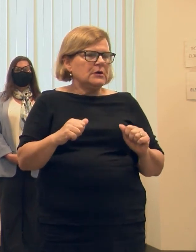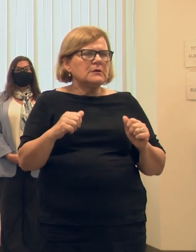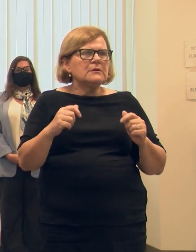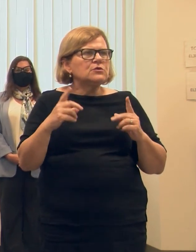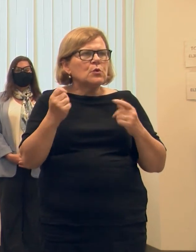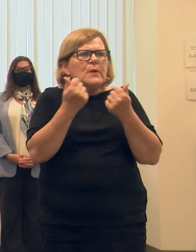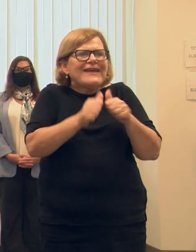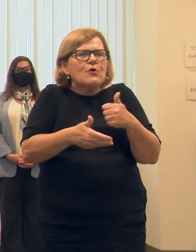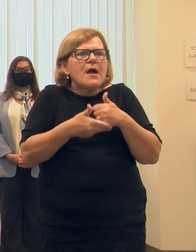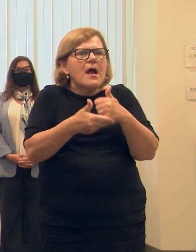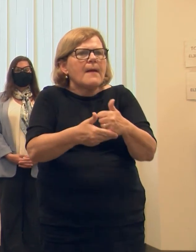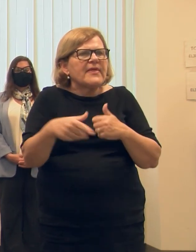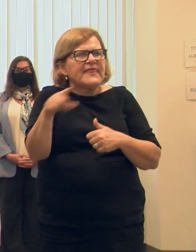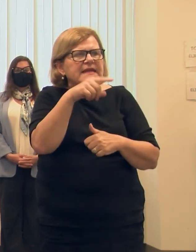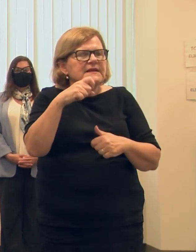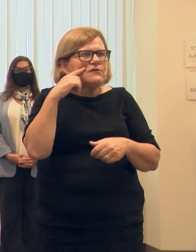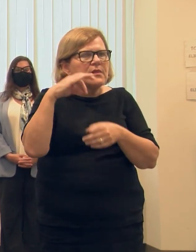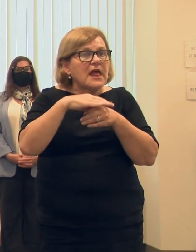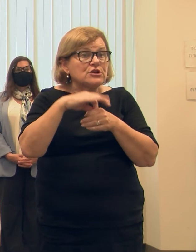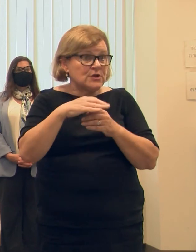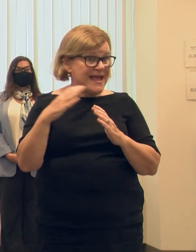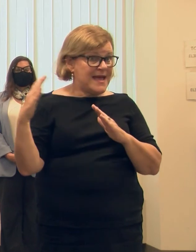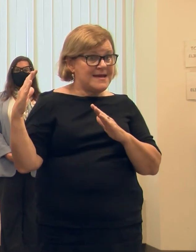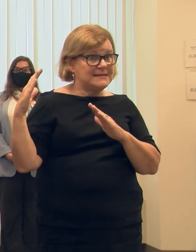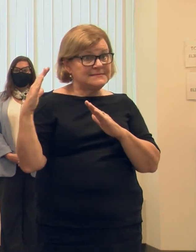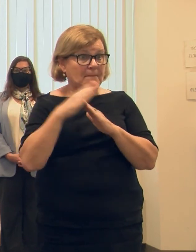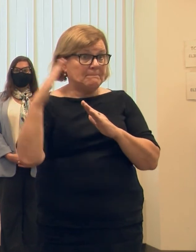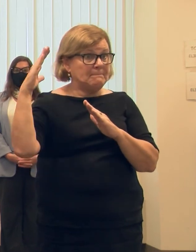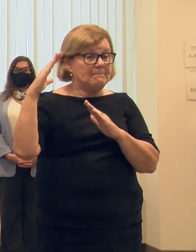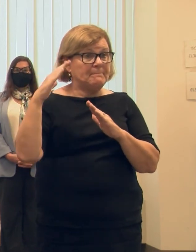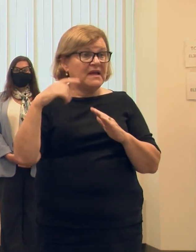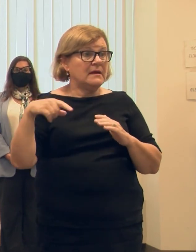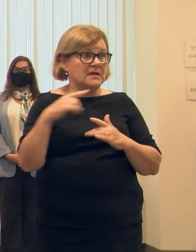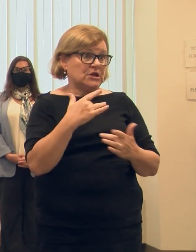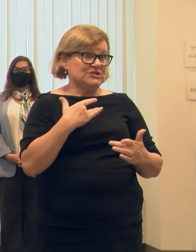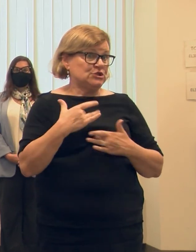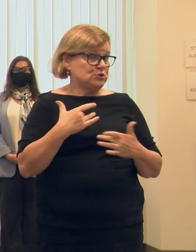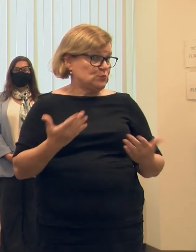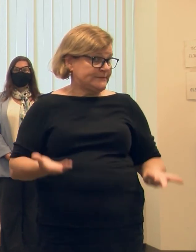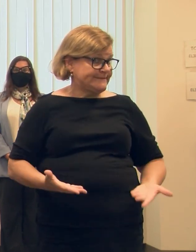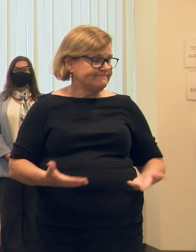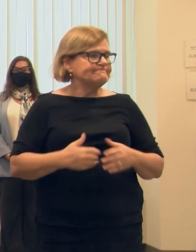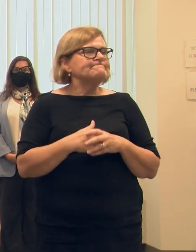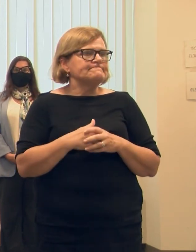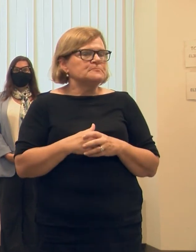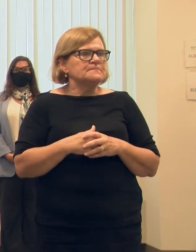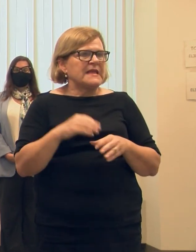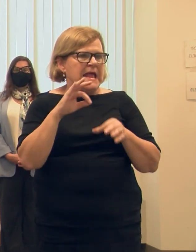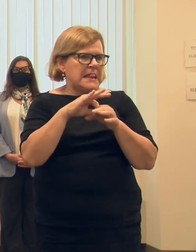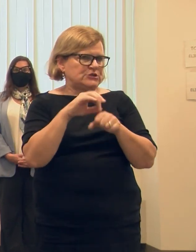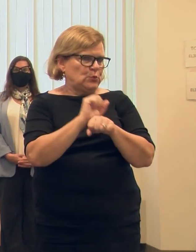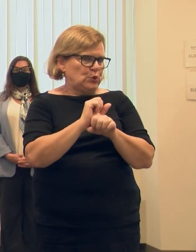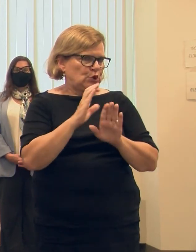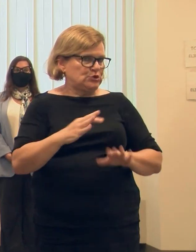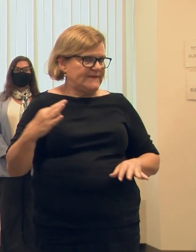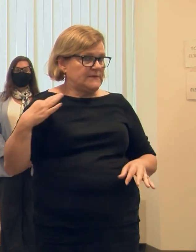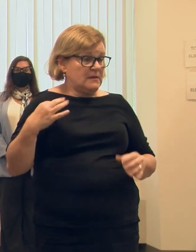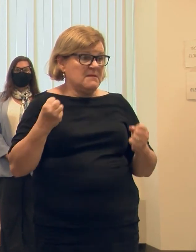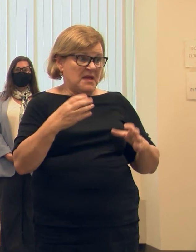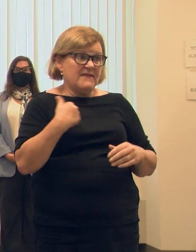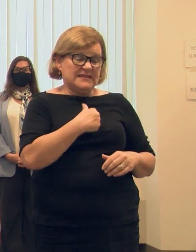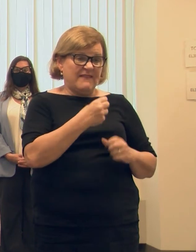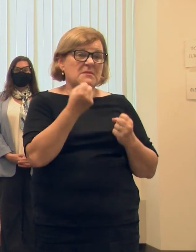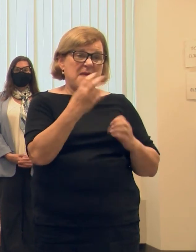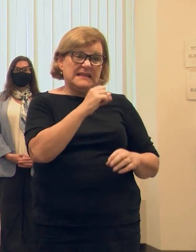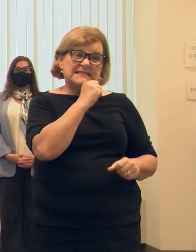help they need for the elections. And one of the top things that all of our concerns was is election workers, because a lot of us have a lot of